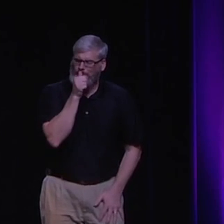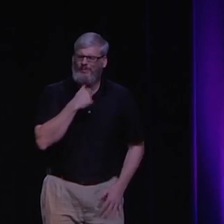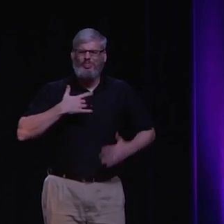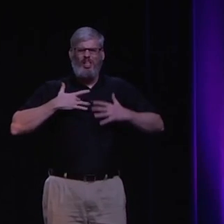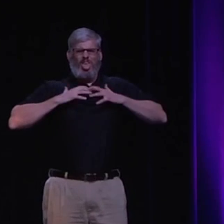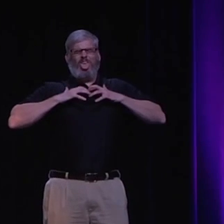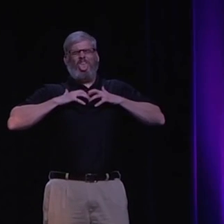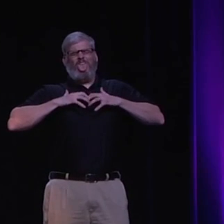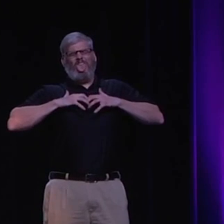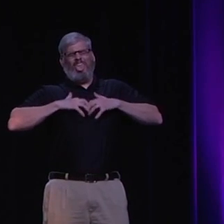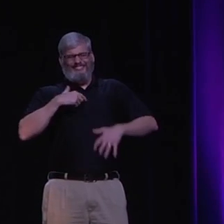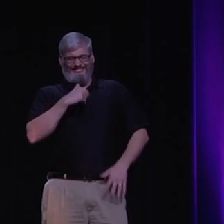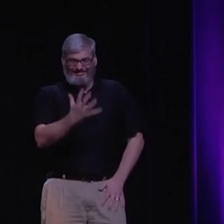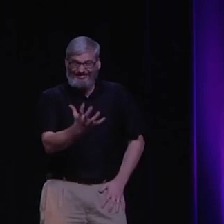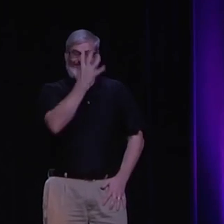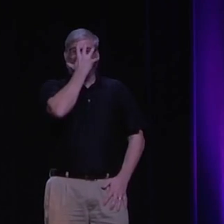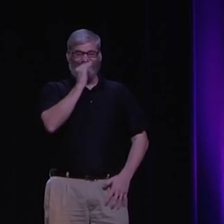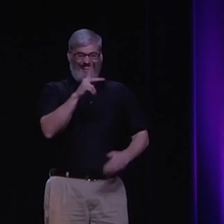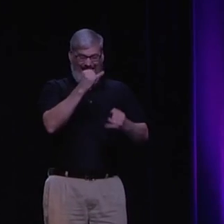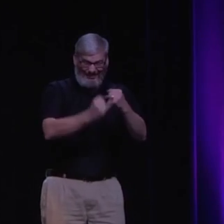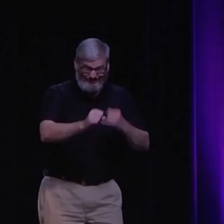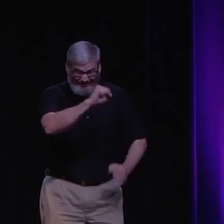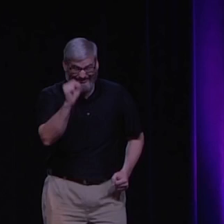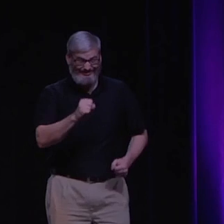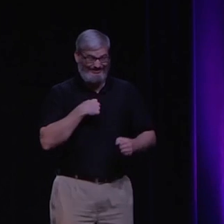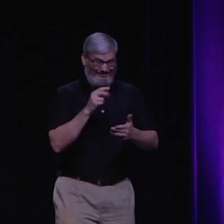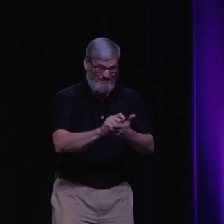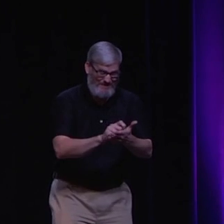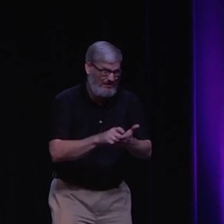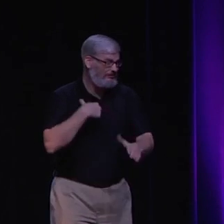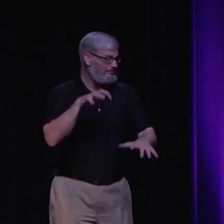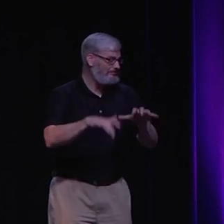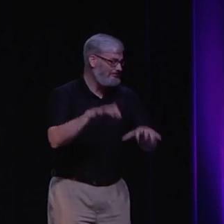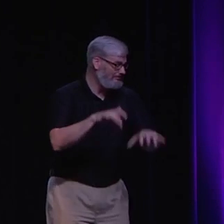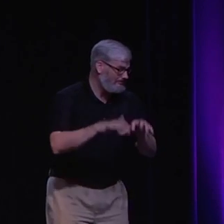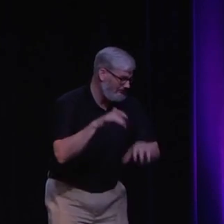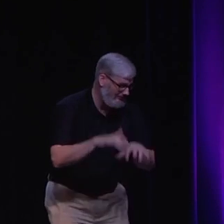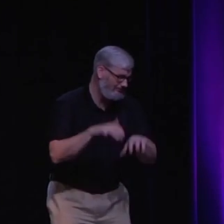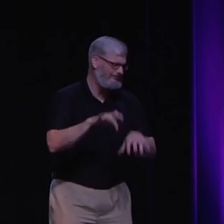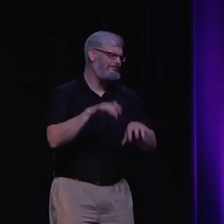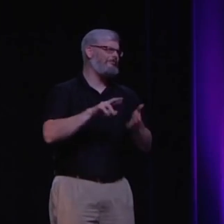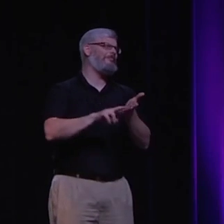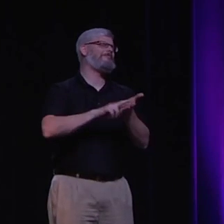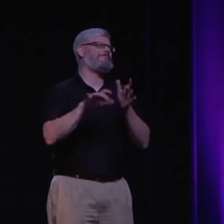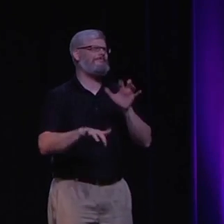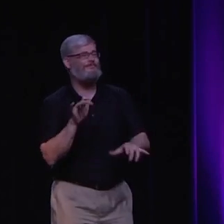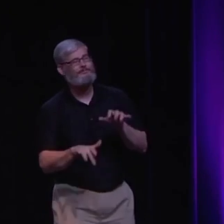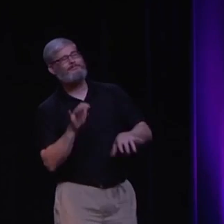And inside, I didn't believe that anymore, but I just knew I had this, I just had to put on a facade, this mask, this last class, make